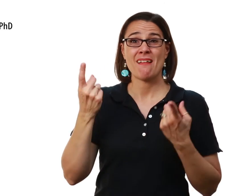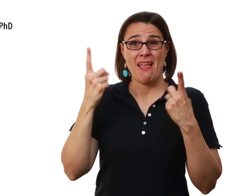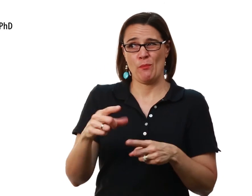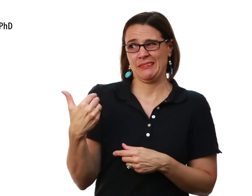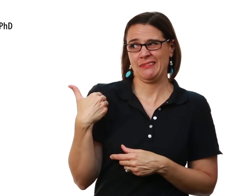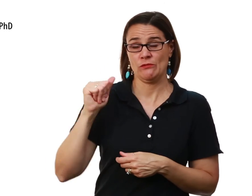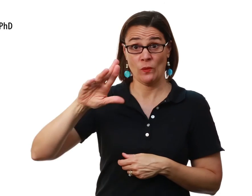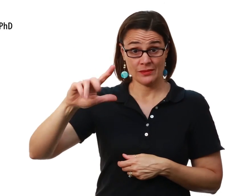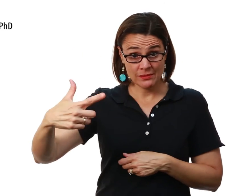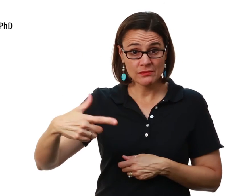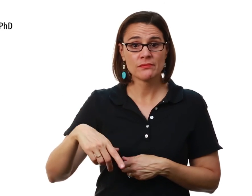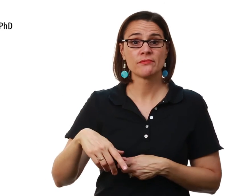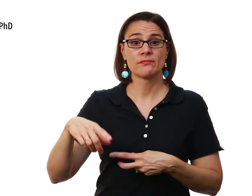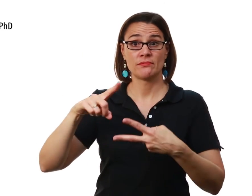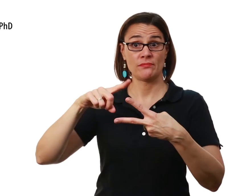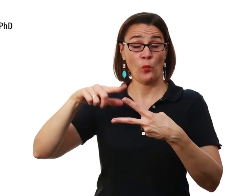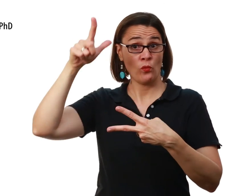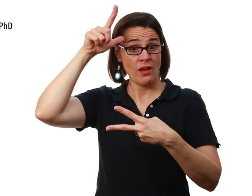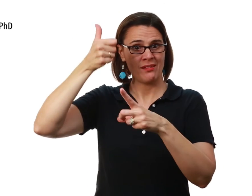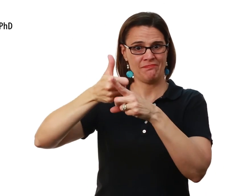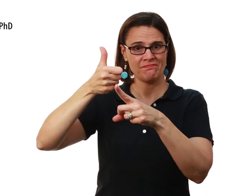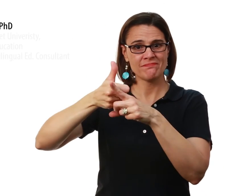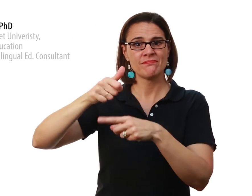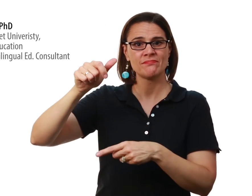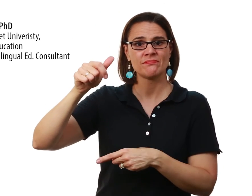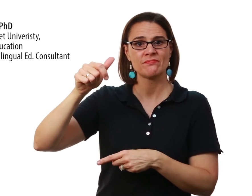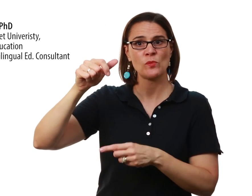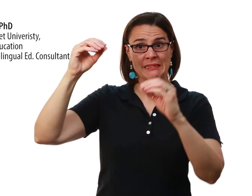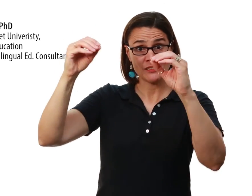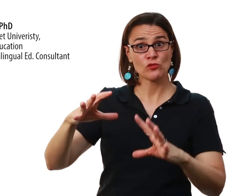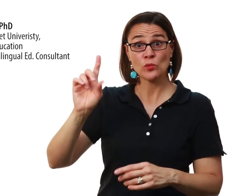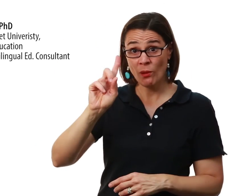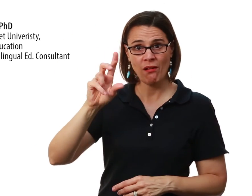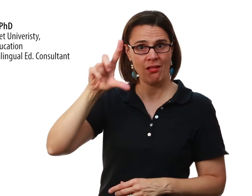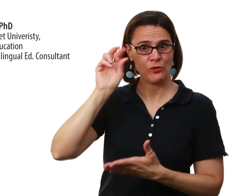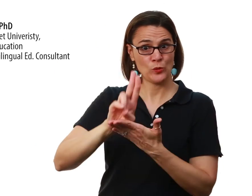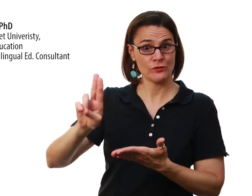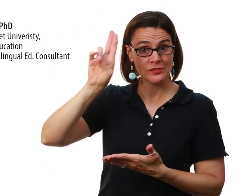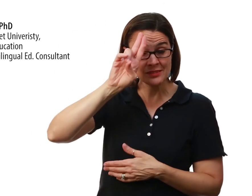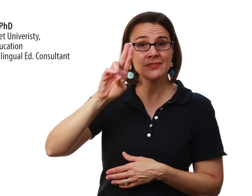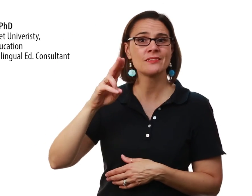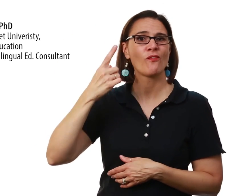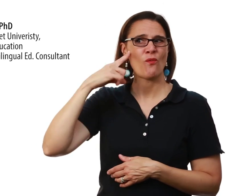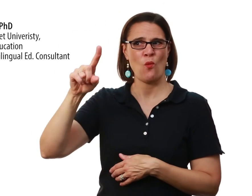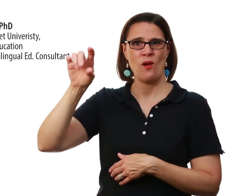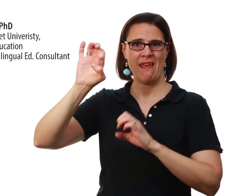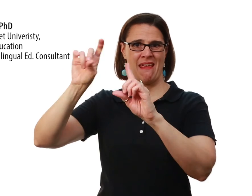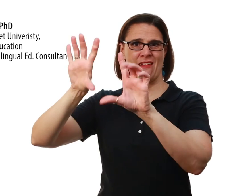This occurred recently in August And just to let you know, Dr. Sims is a professor at Gallaudet University for the Department of